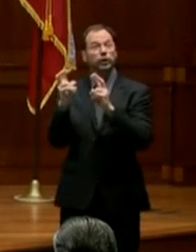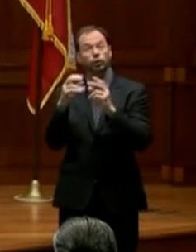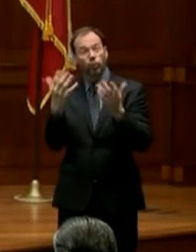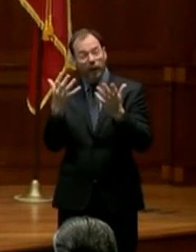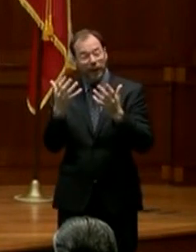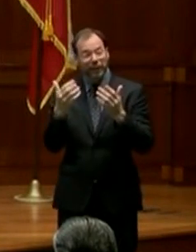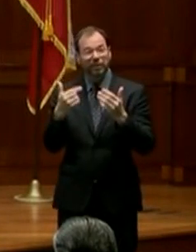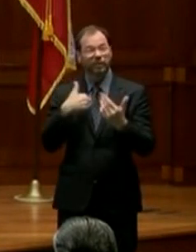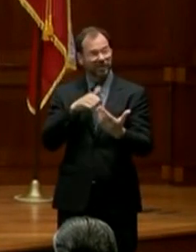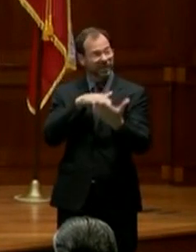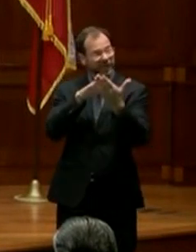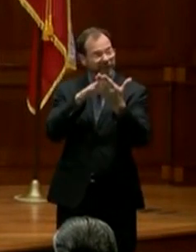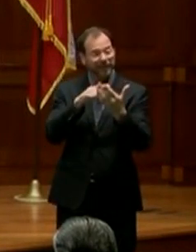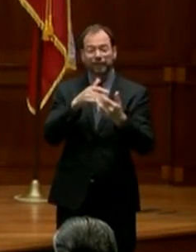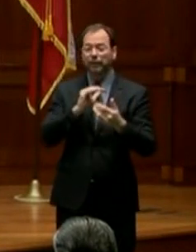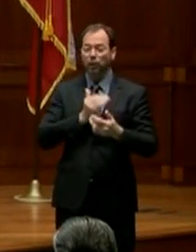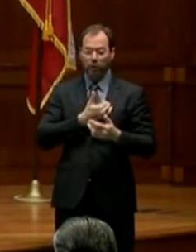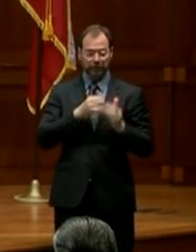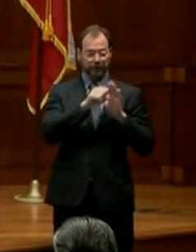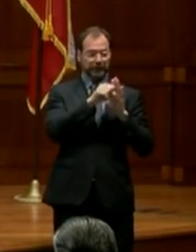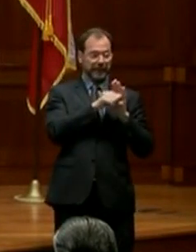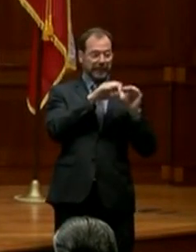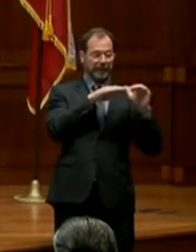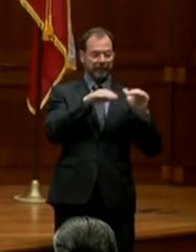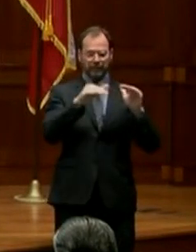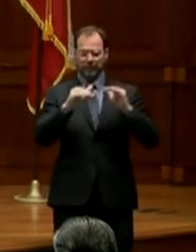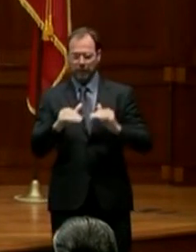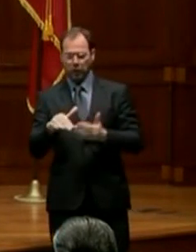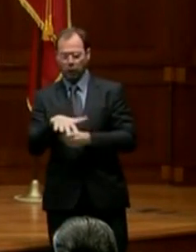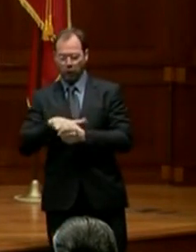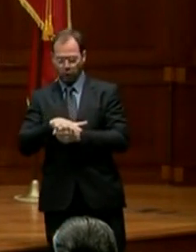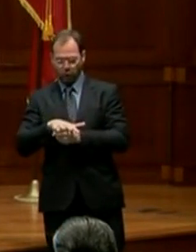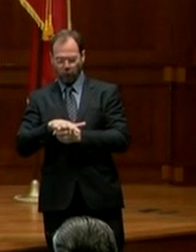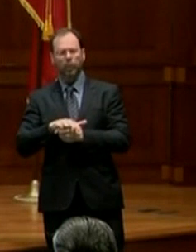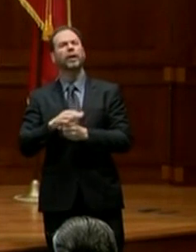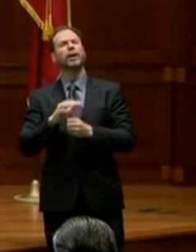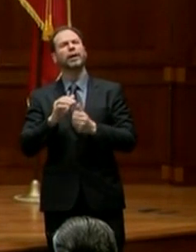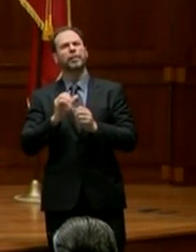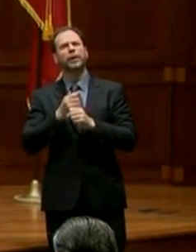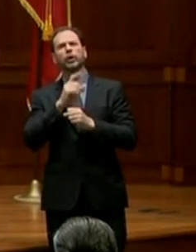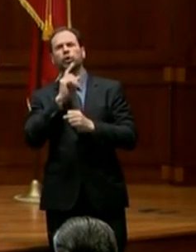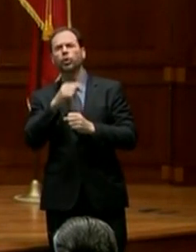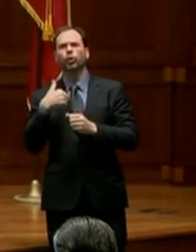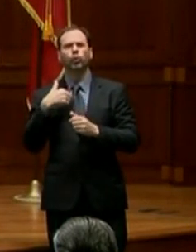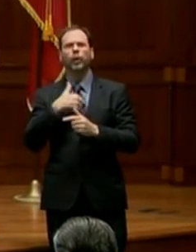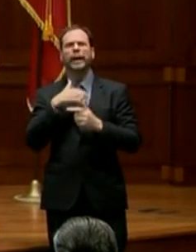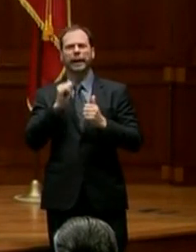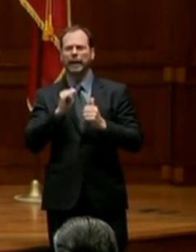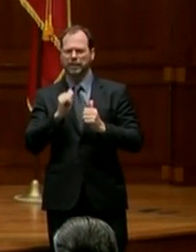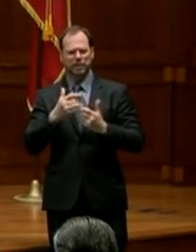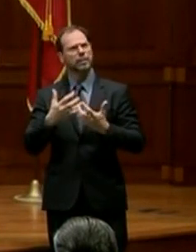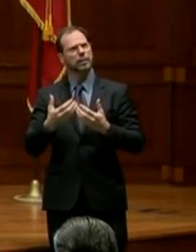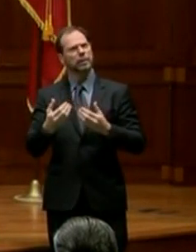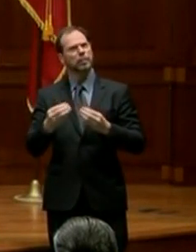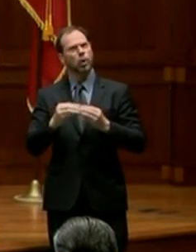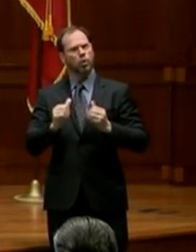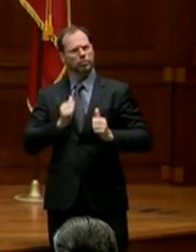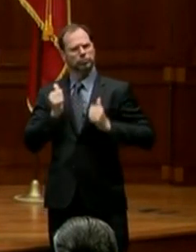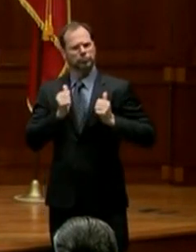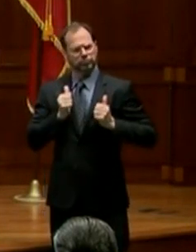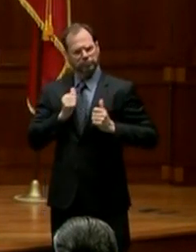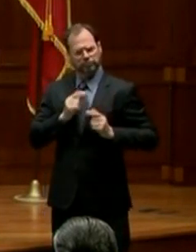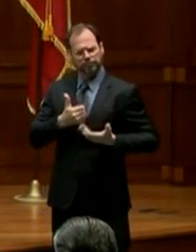ability at the local and state level is to make sure that we are being able to respond very aggressively from the